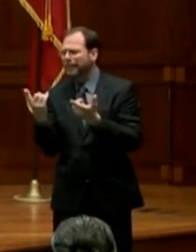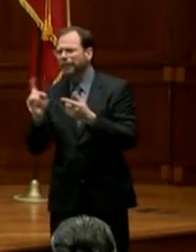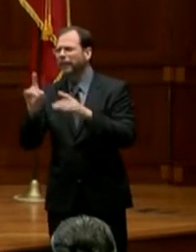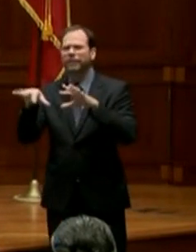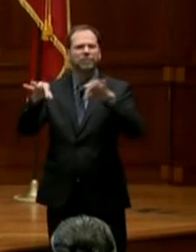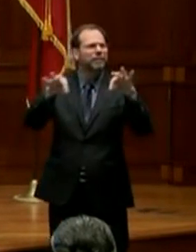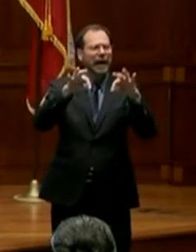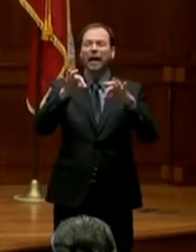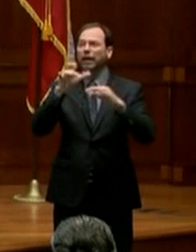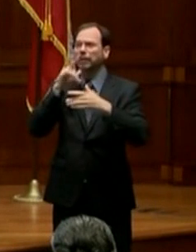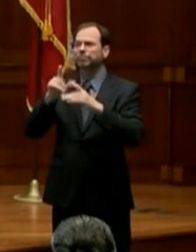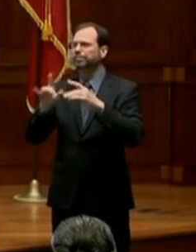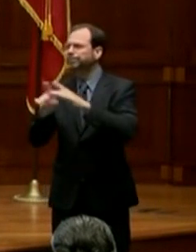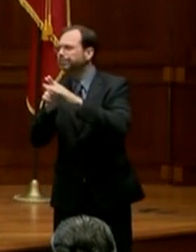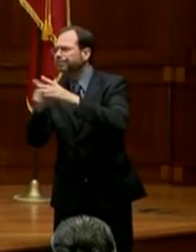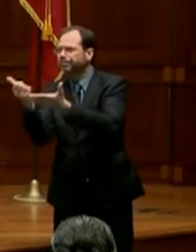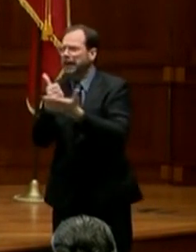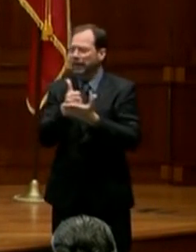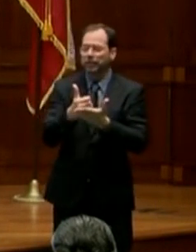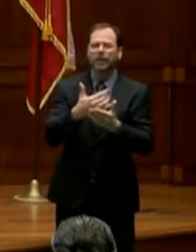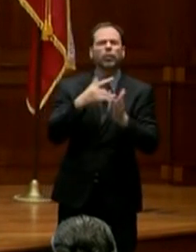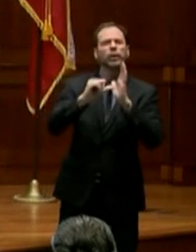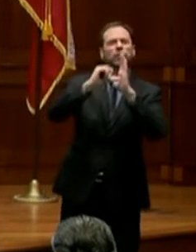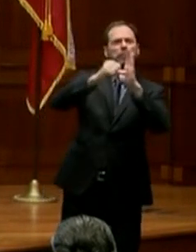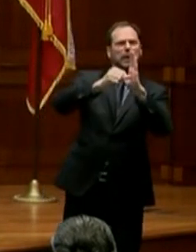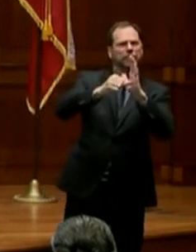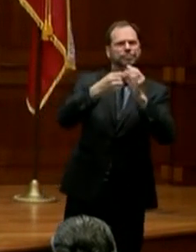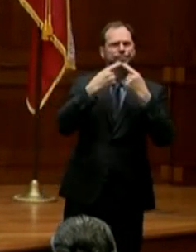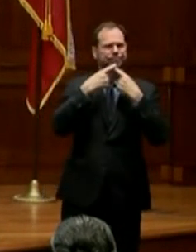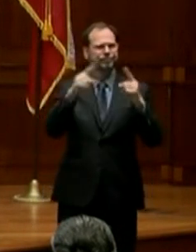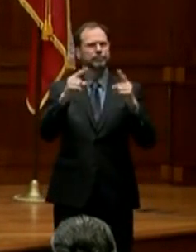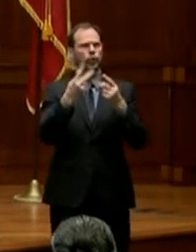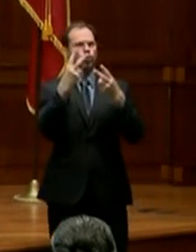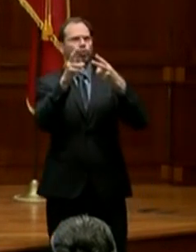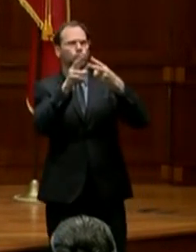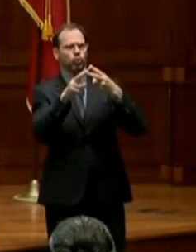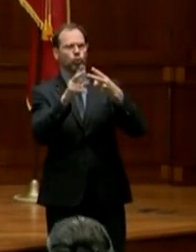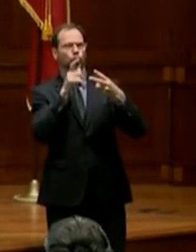who need it the most. Let me highlight two today.